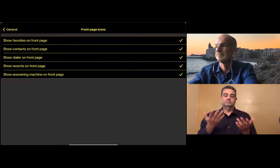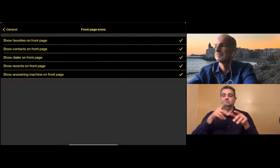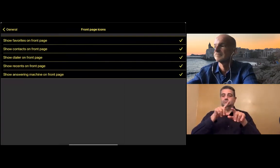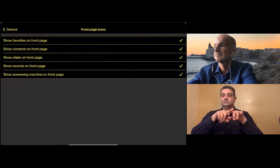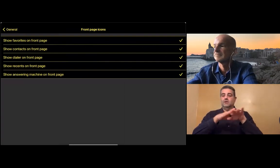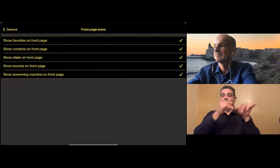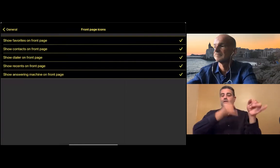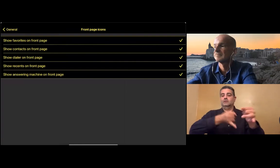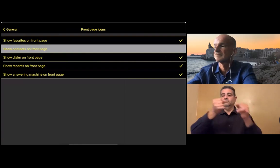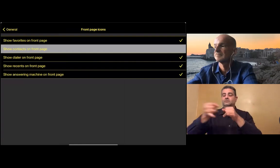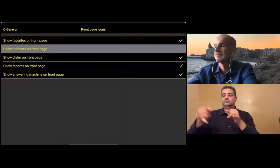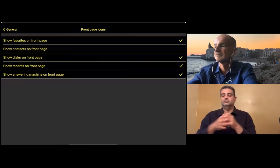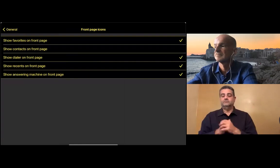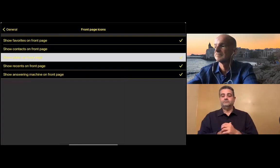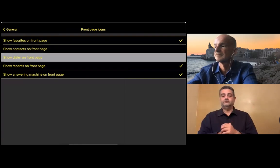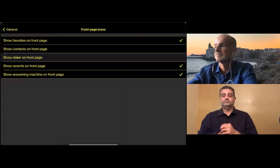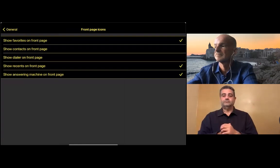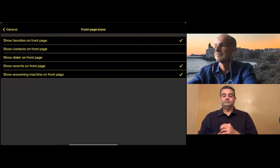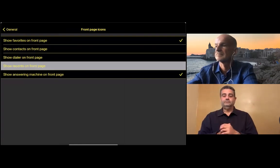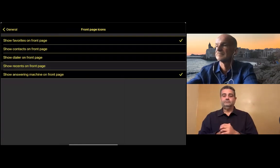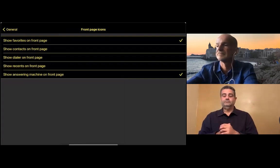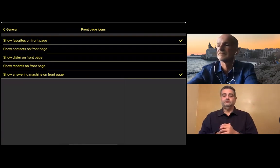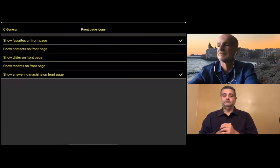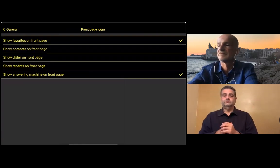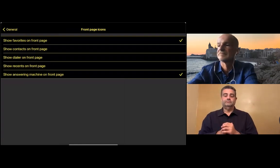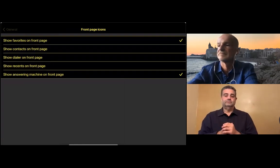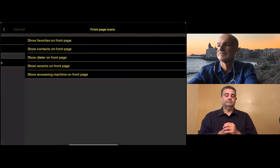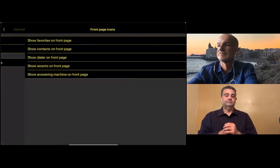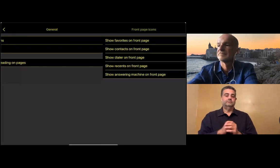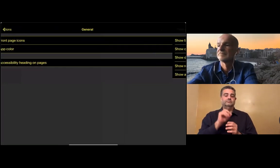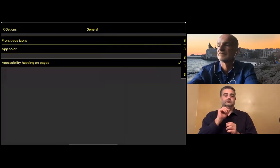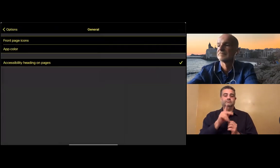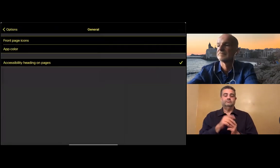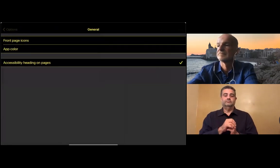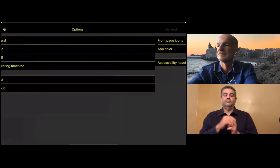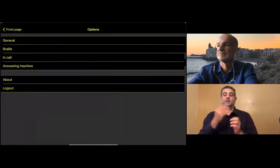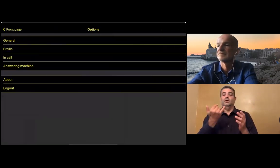make without having to bother with the other icons on the front page. It just depends on the individual and their needs.